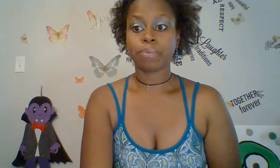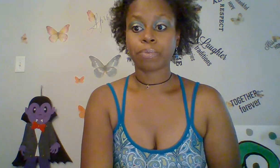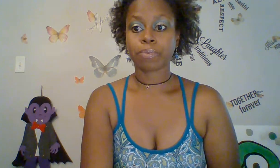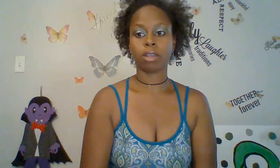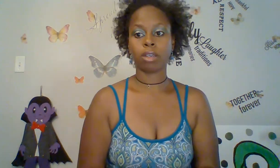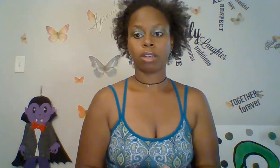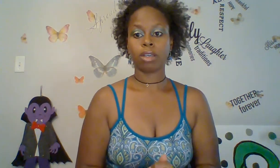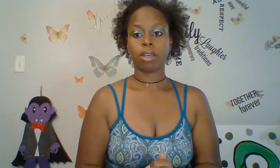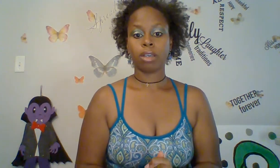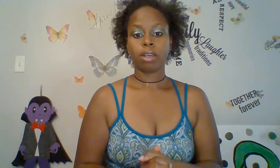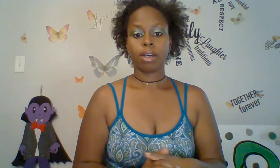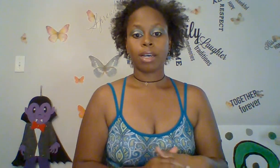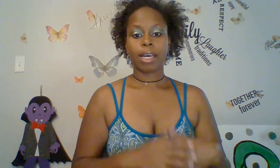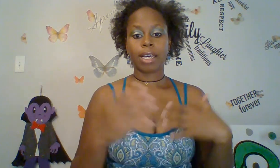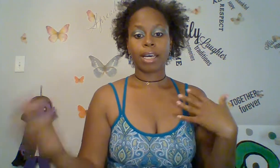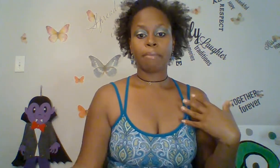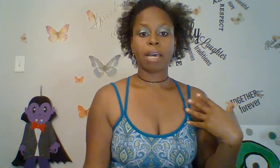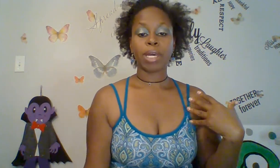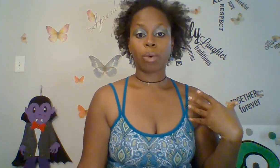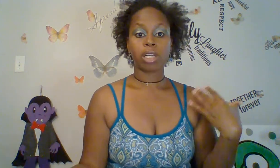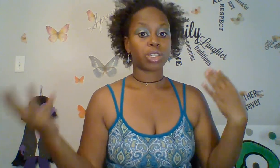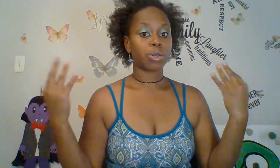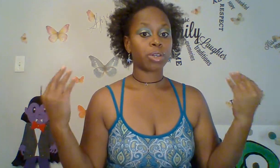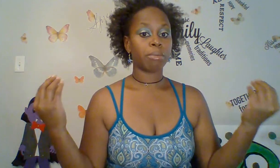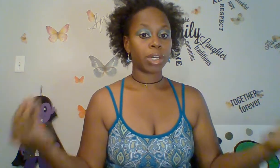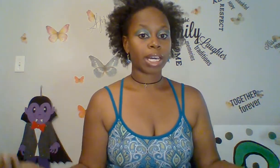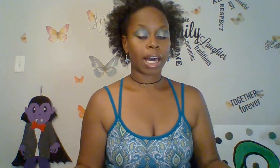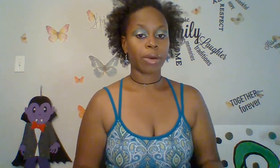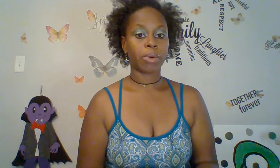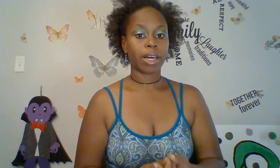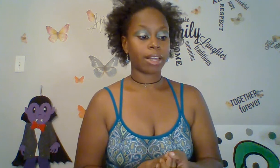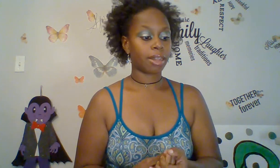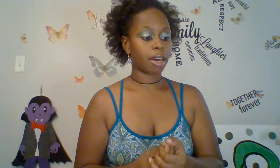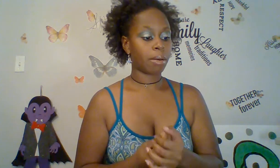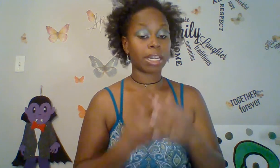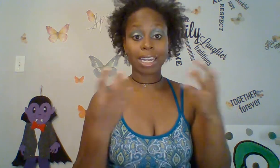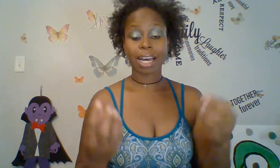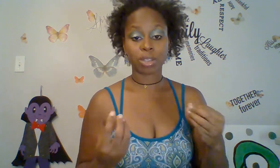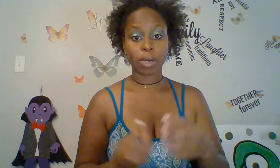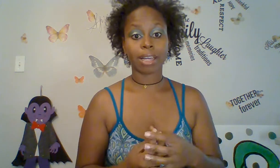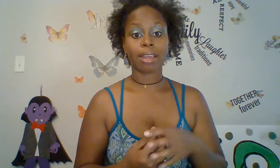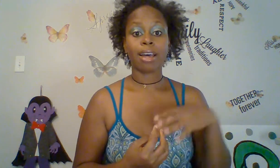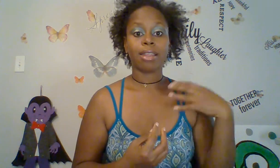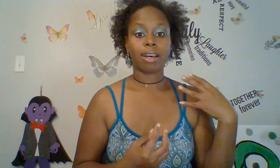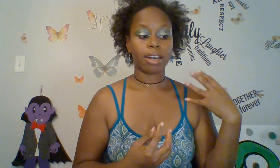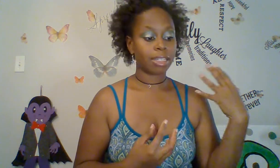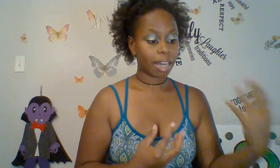it made me want to communicate with, and connect with, and deaf